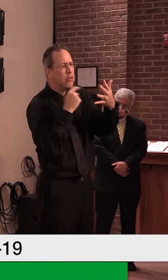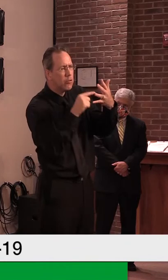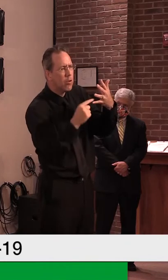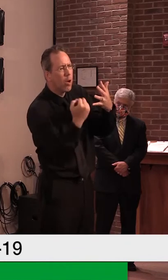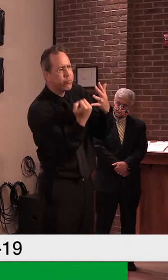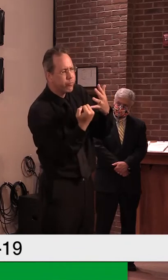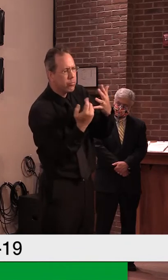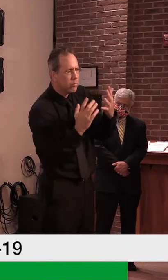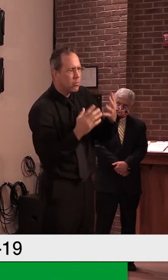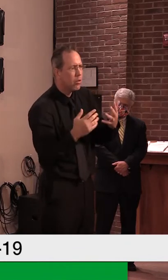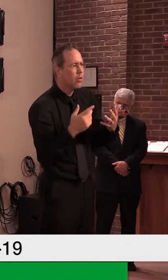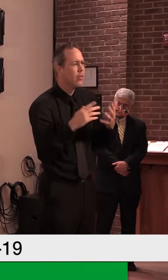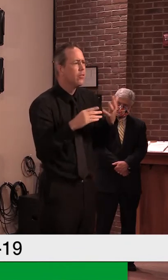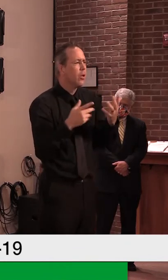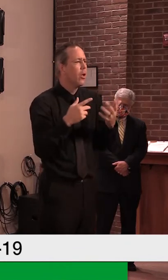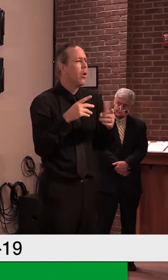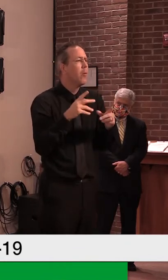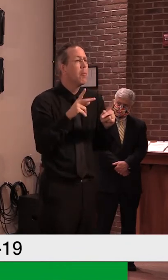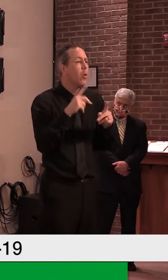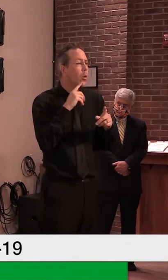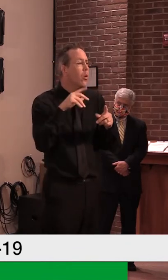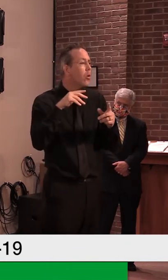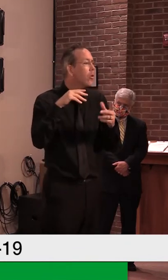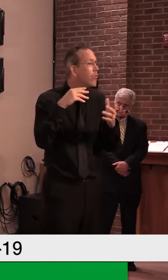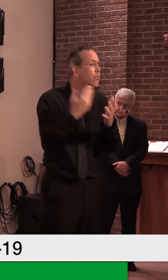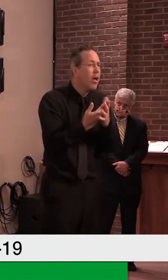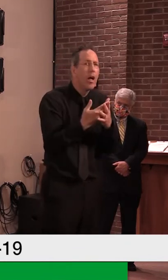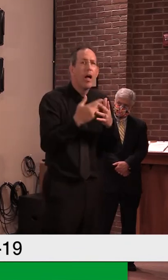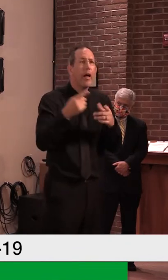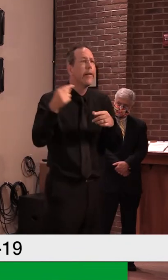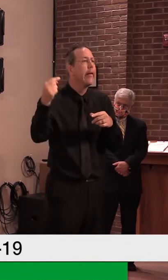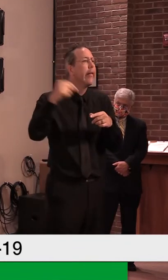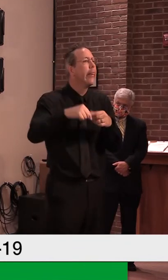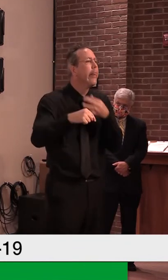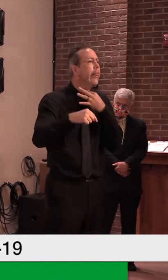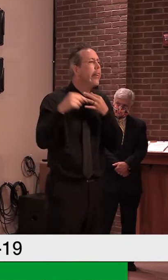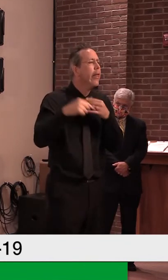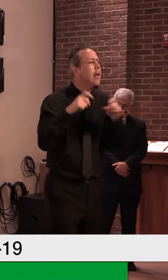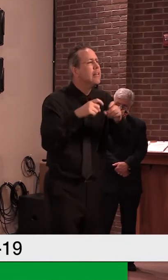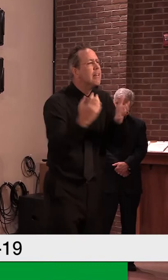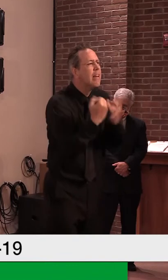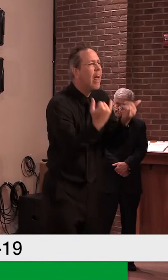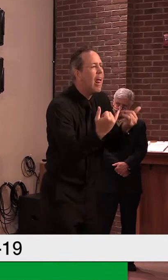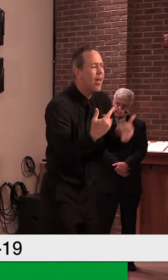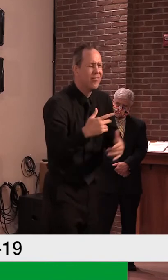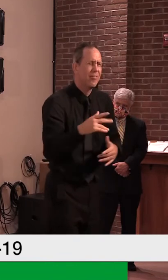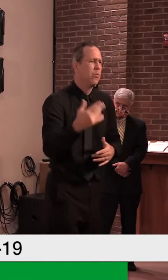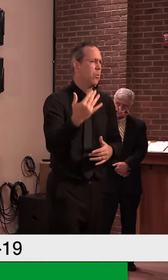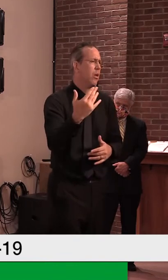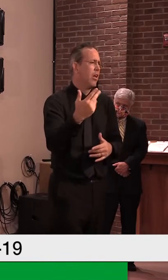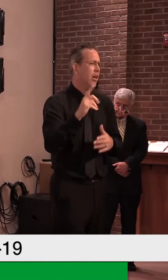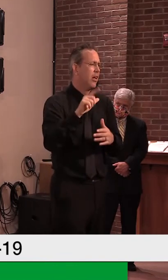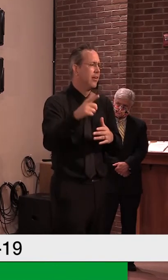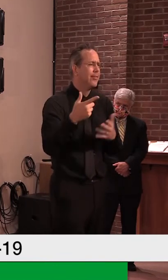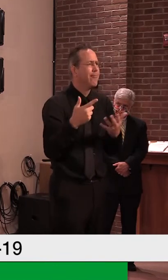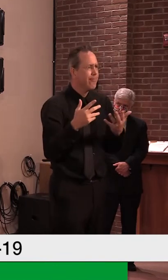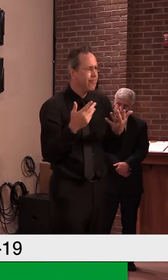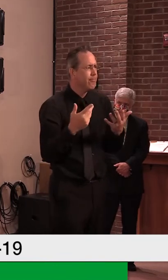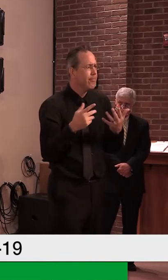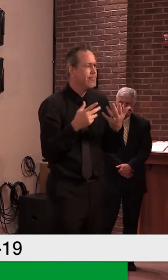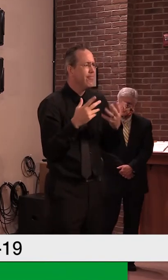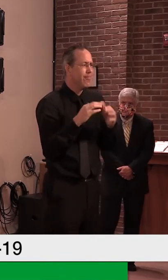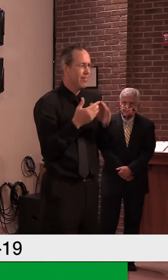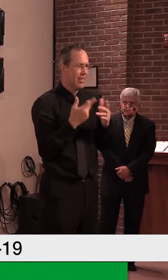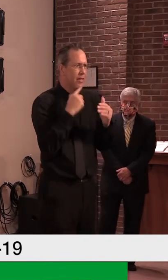our testing, not only have we disappointed all those people, but we've also not got a really good idea of what our positivity rate